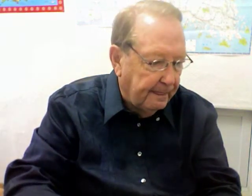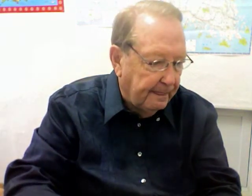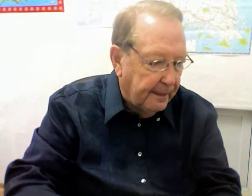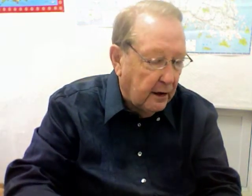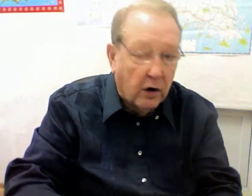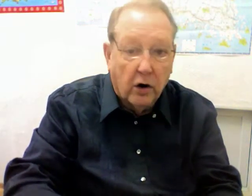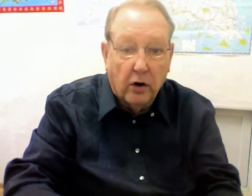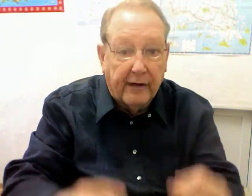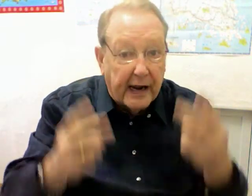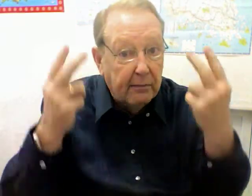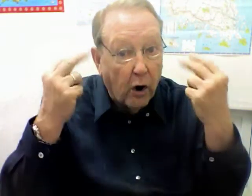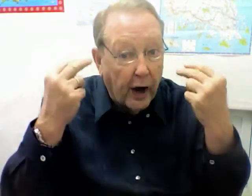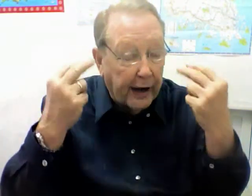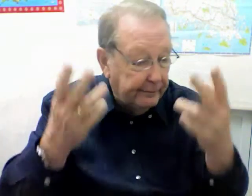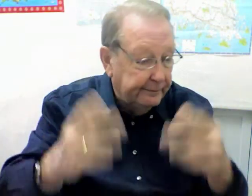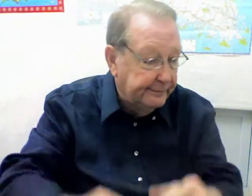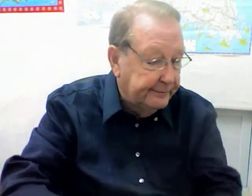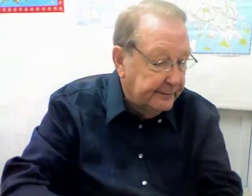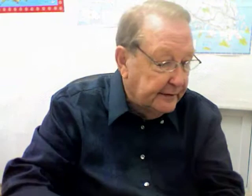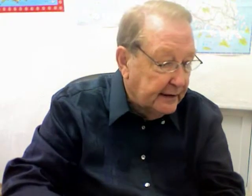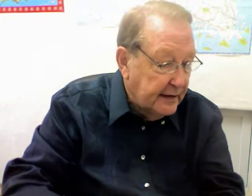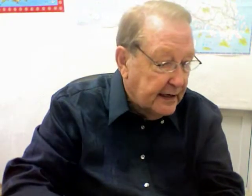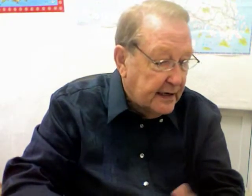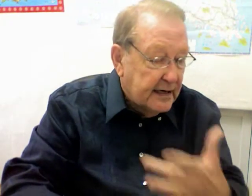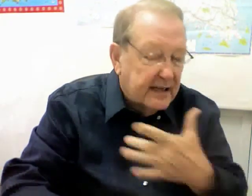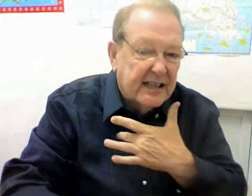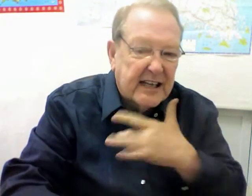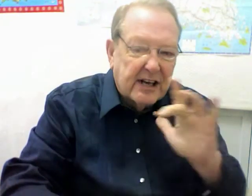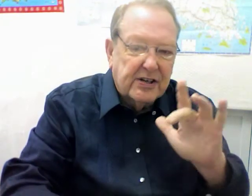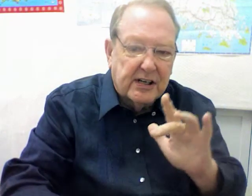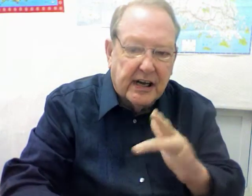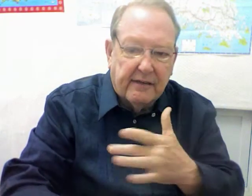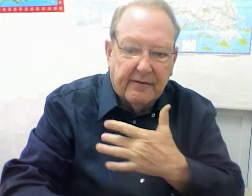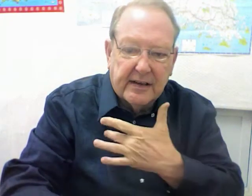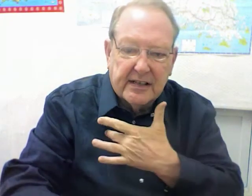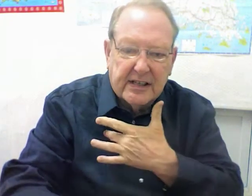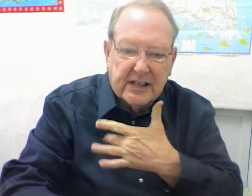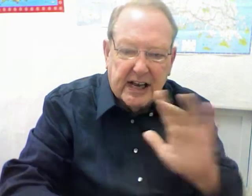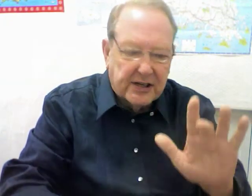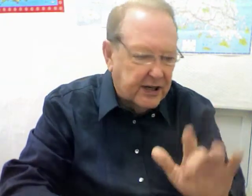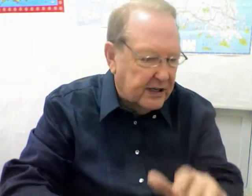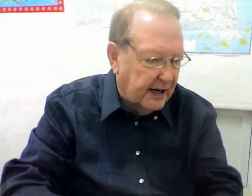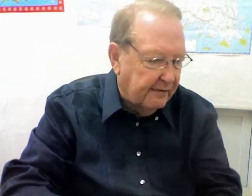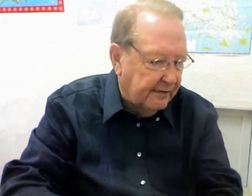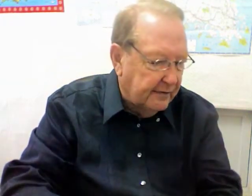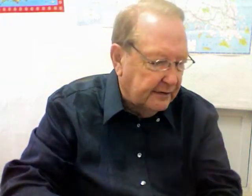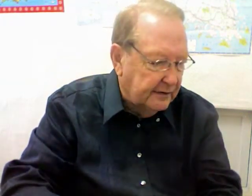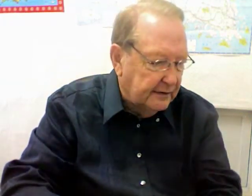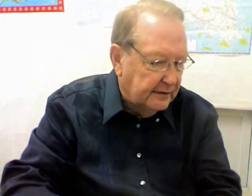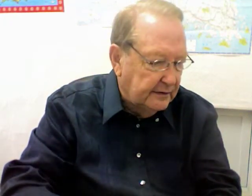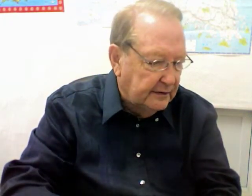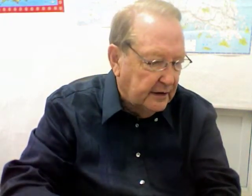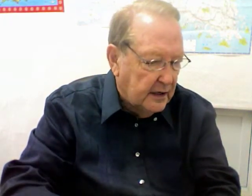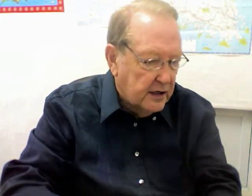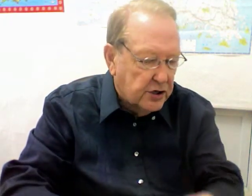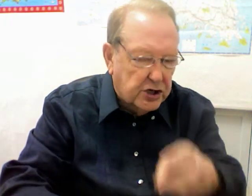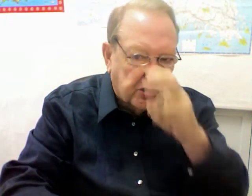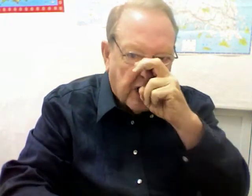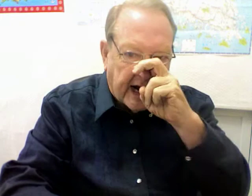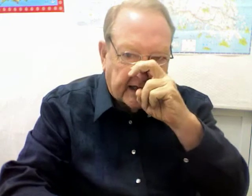Or a vain boy. Sensitive. Sensitive. Strict.